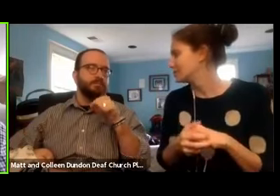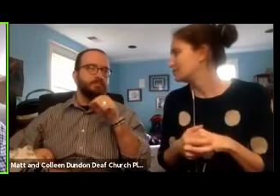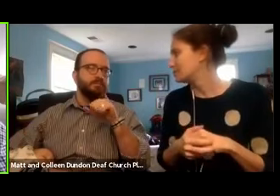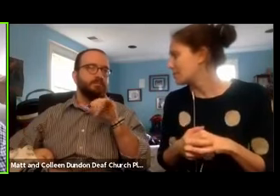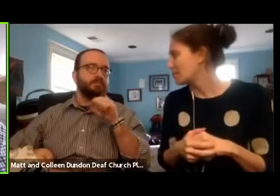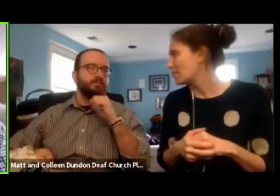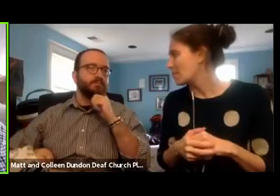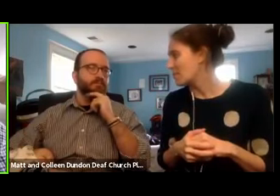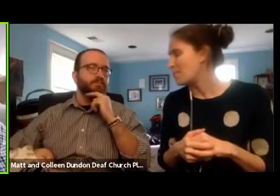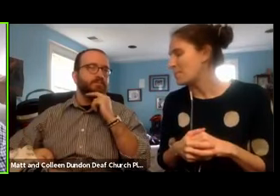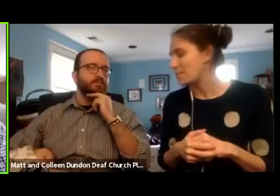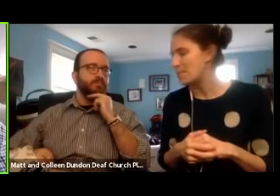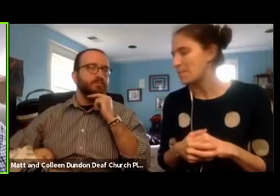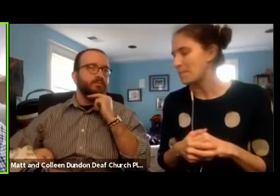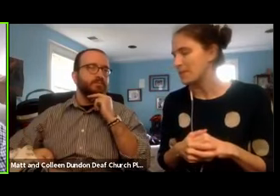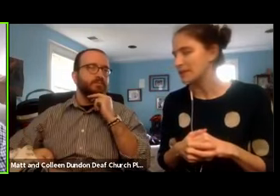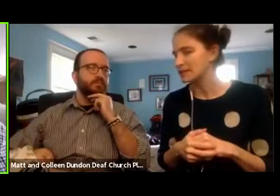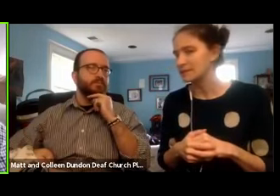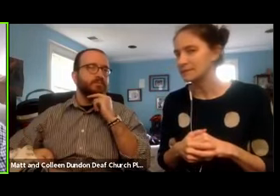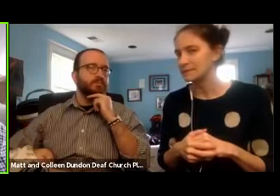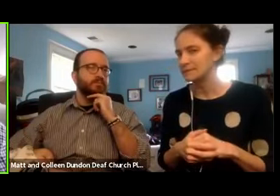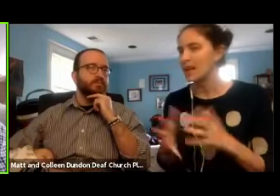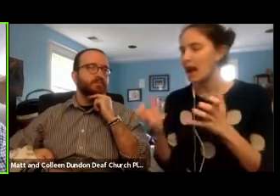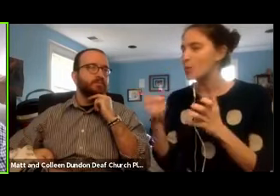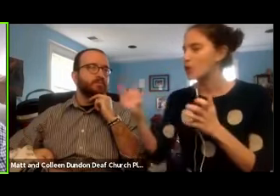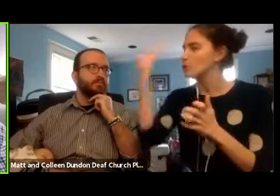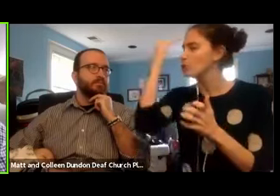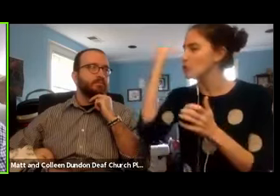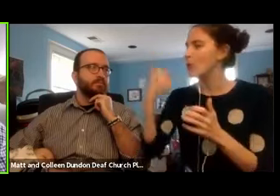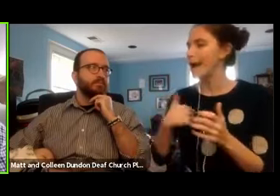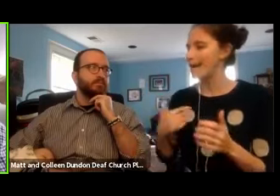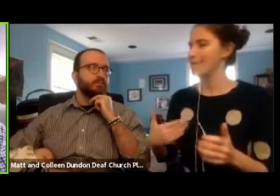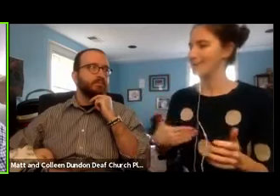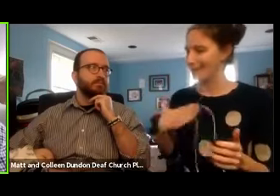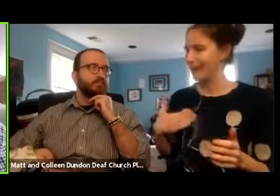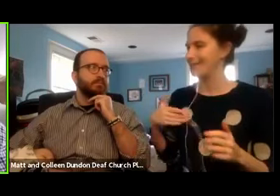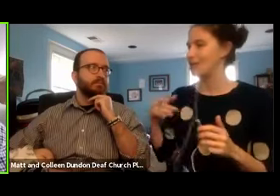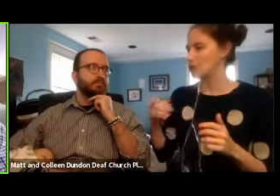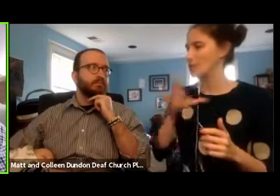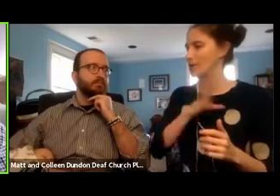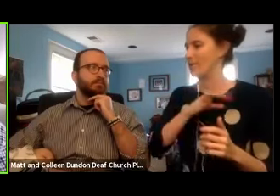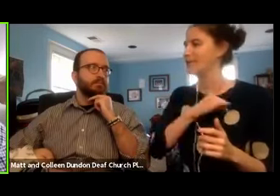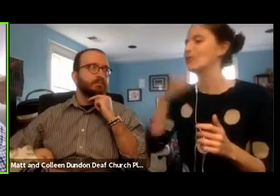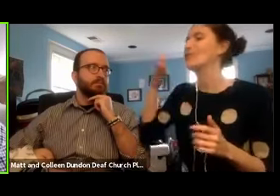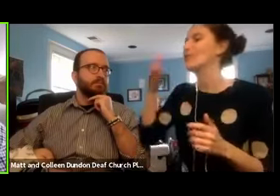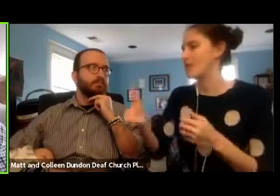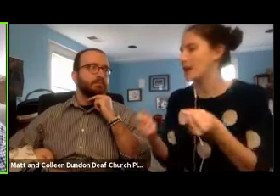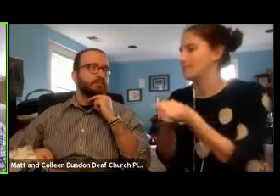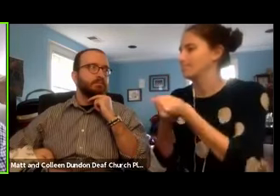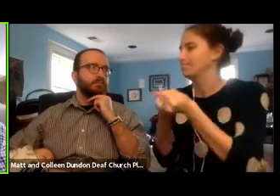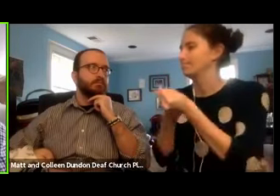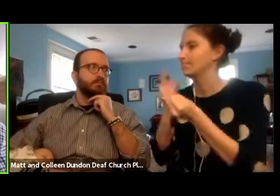Lord, I want you to know, I am glad that you and Colleen are there for the deaf community.